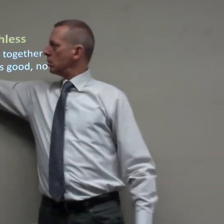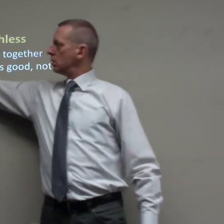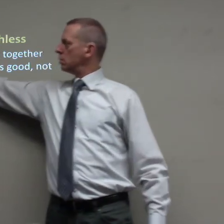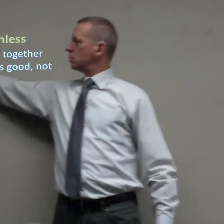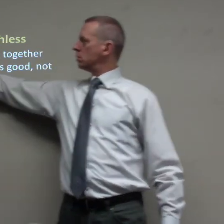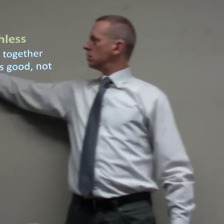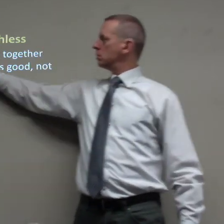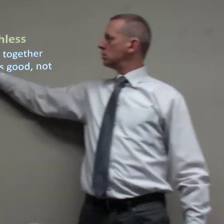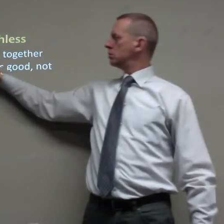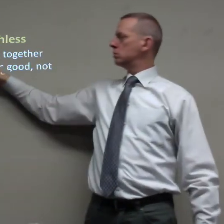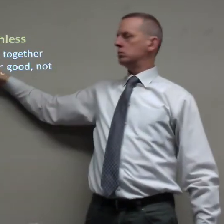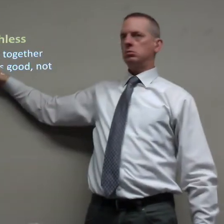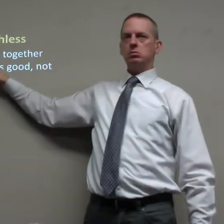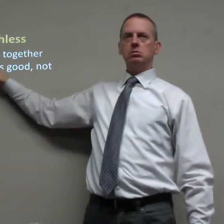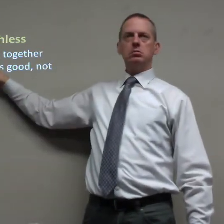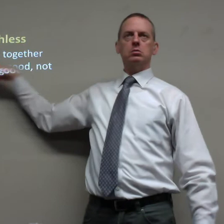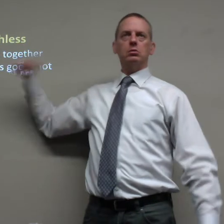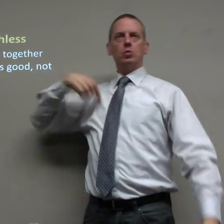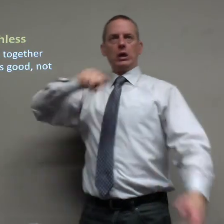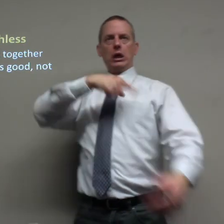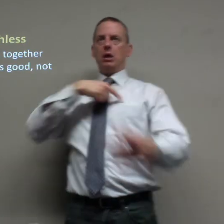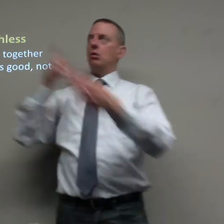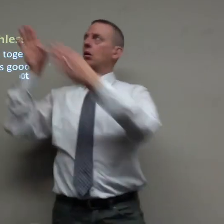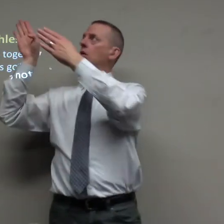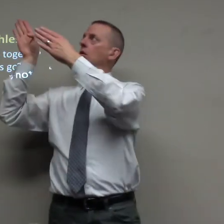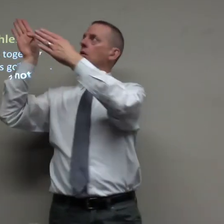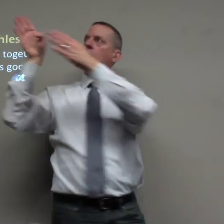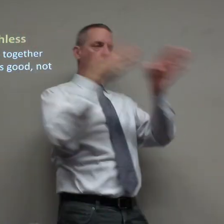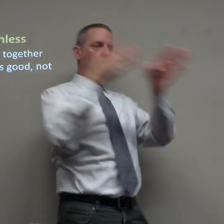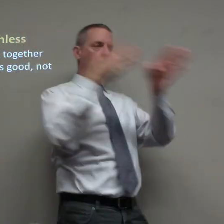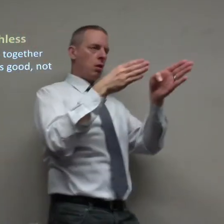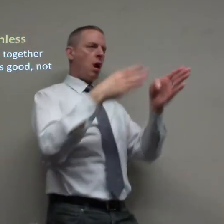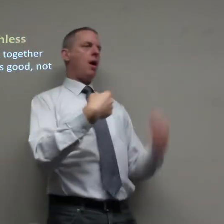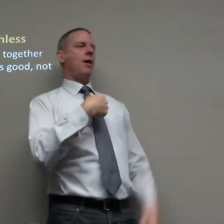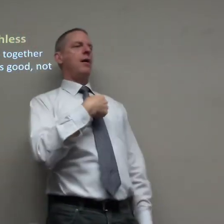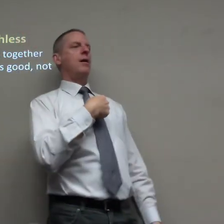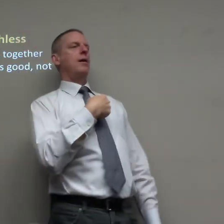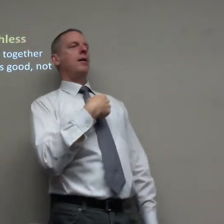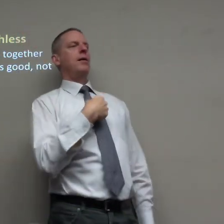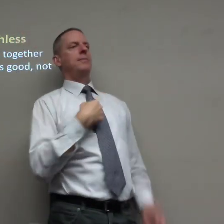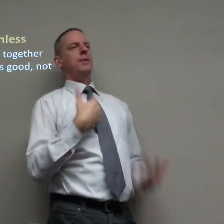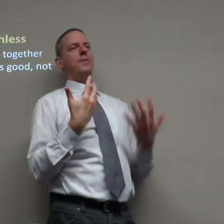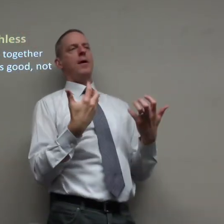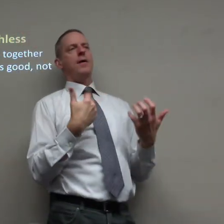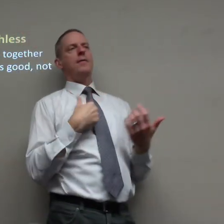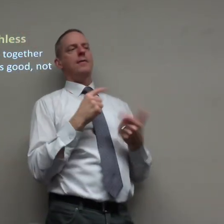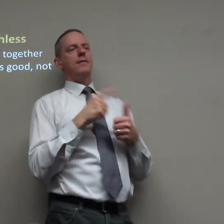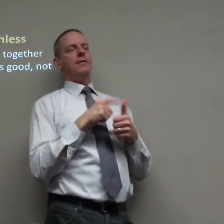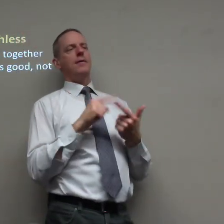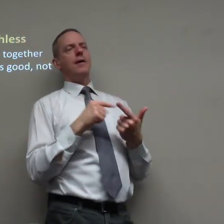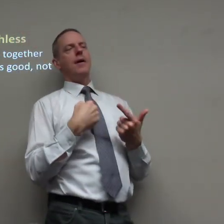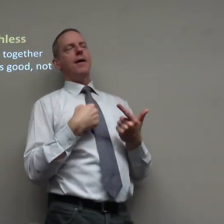all people have turned aside we have false strain and are thinking about what we want